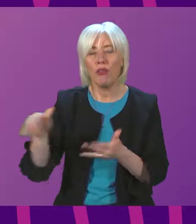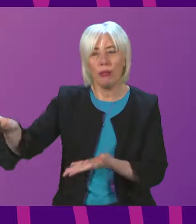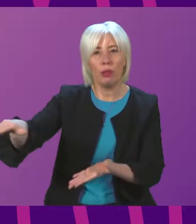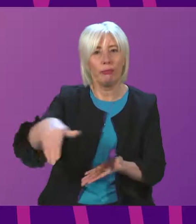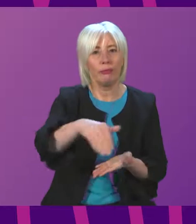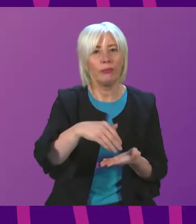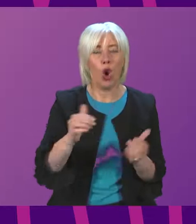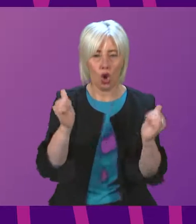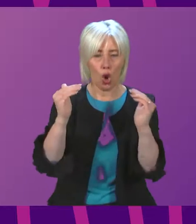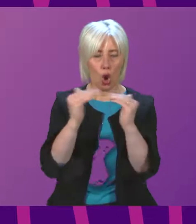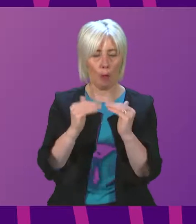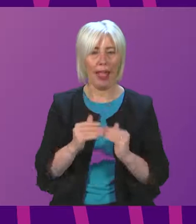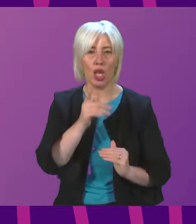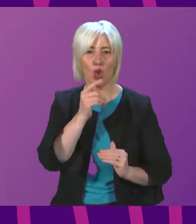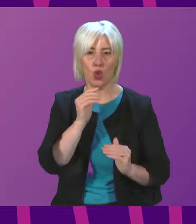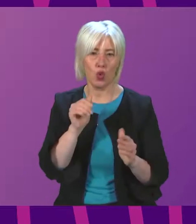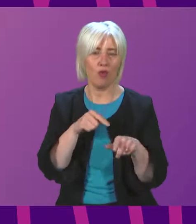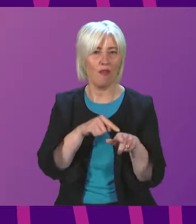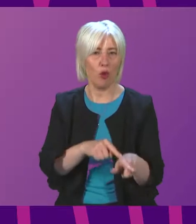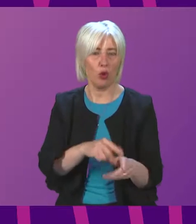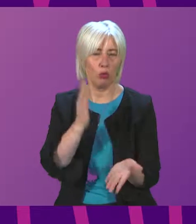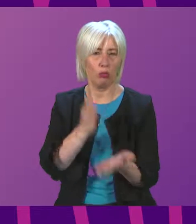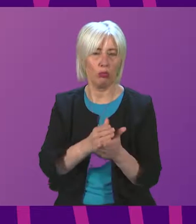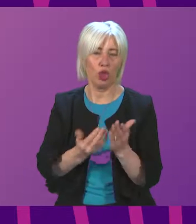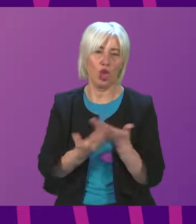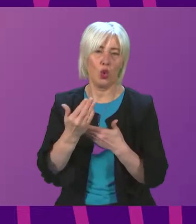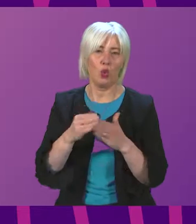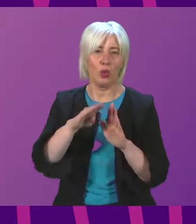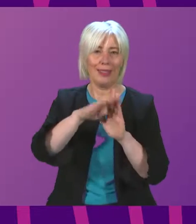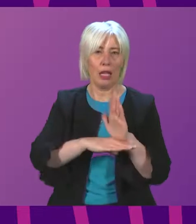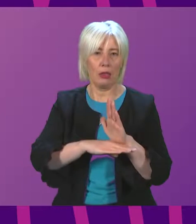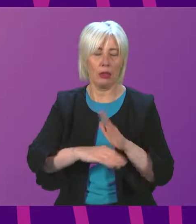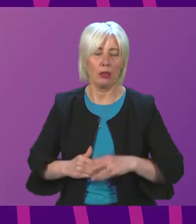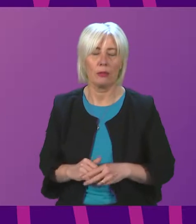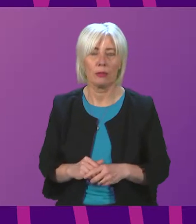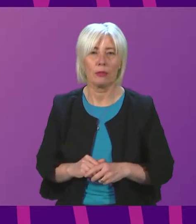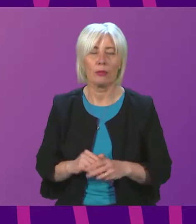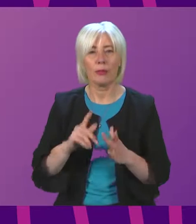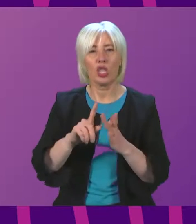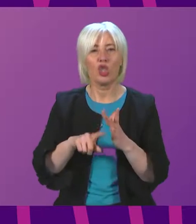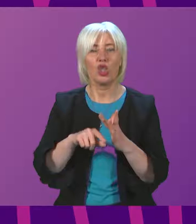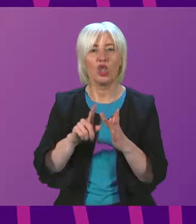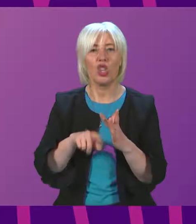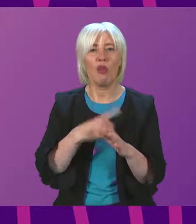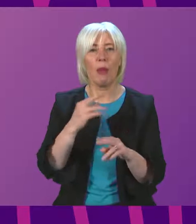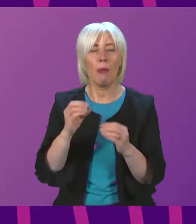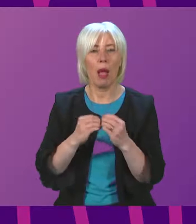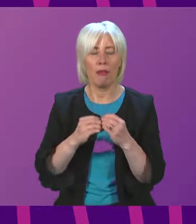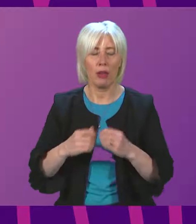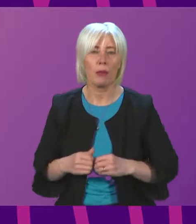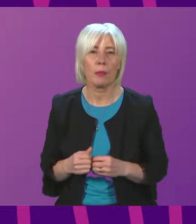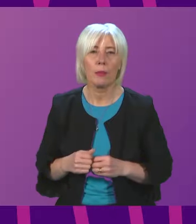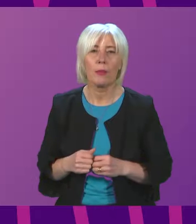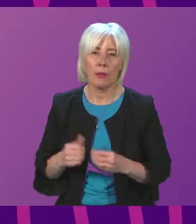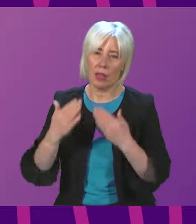on compliance with this element of housing standards. Jeremy Balfour to be followed by Ariane Burgess. Can I thank